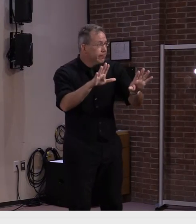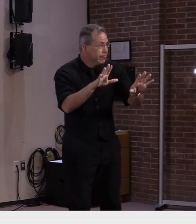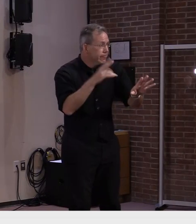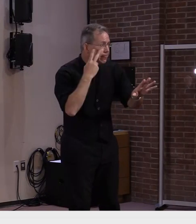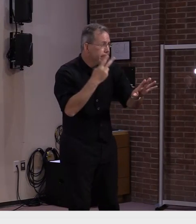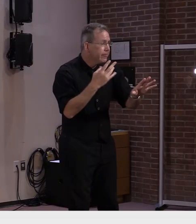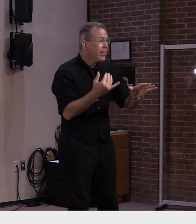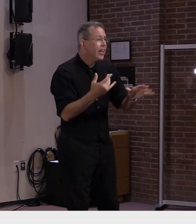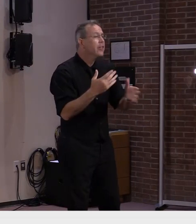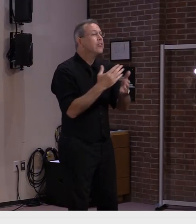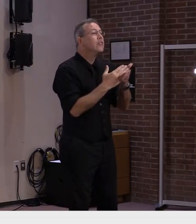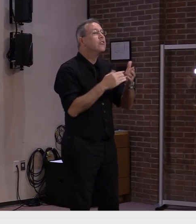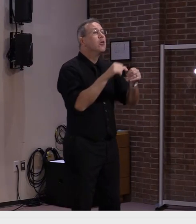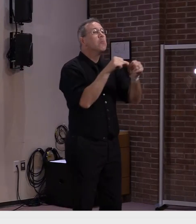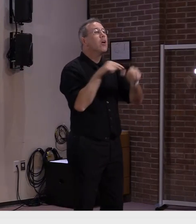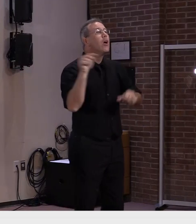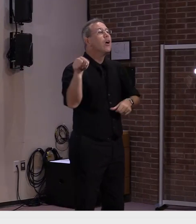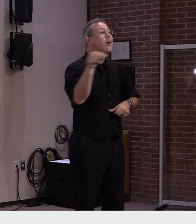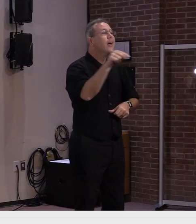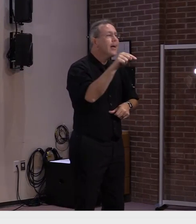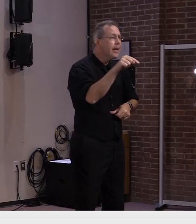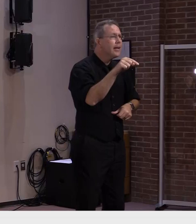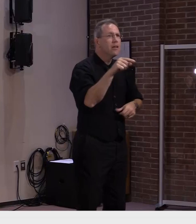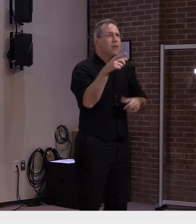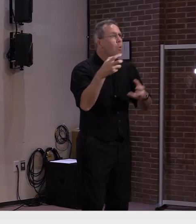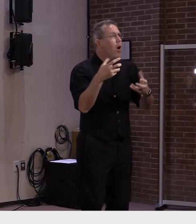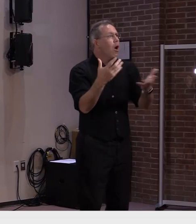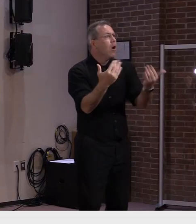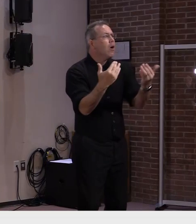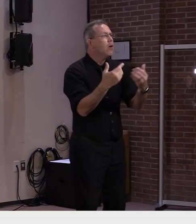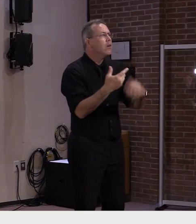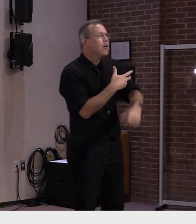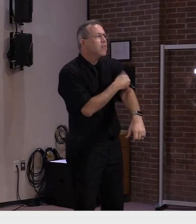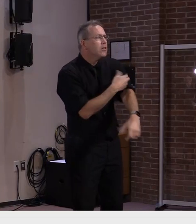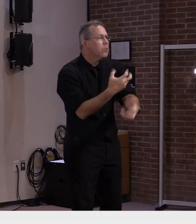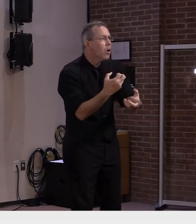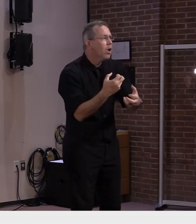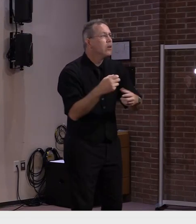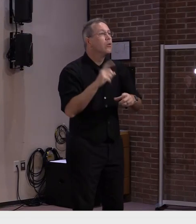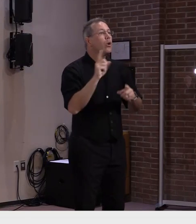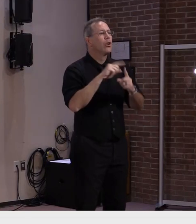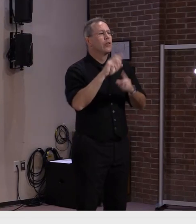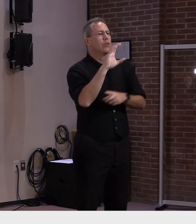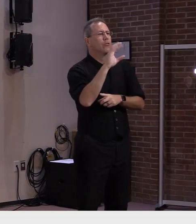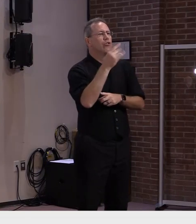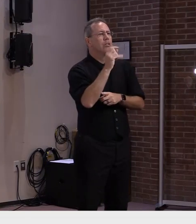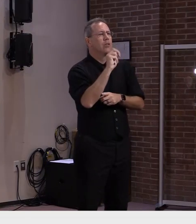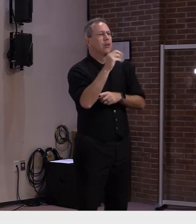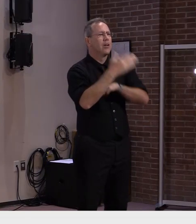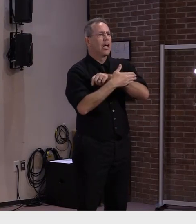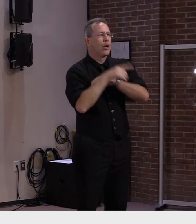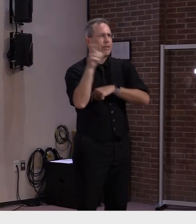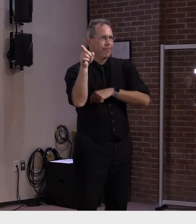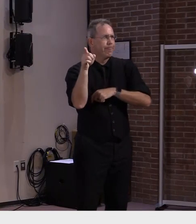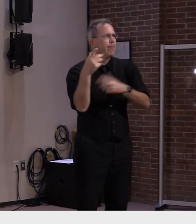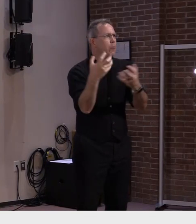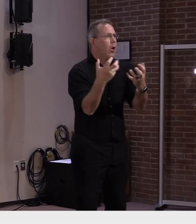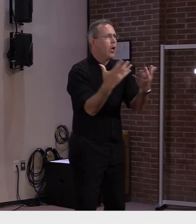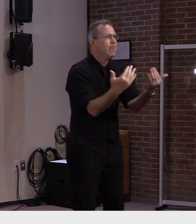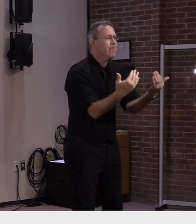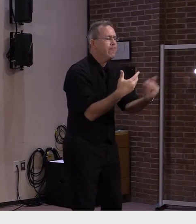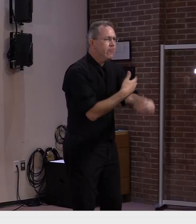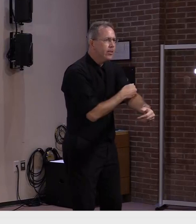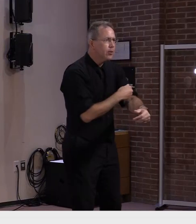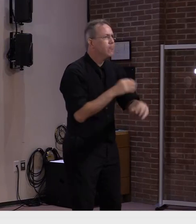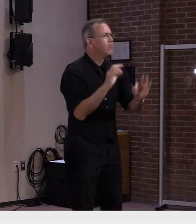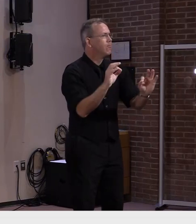particularly in chittenden county and although we have a robust daily testing capability throughout the state